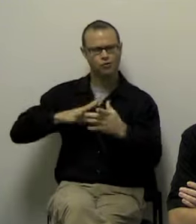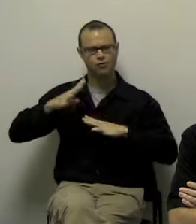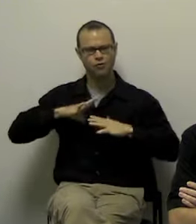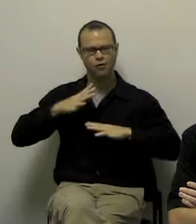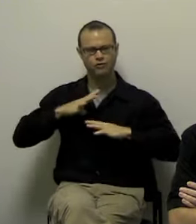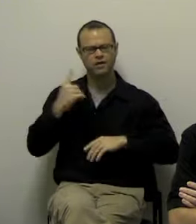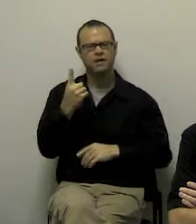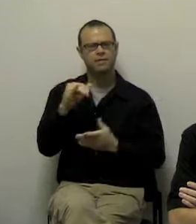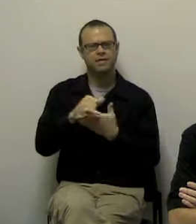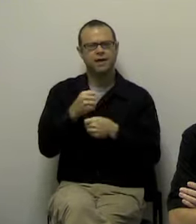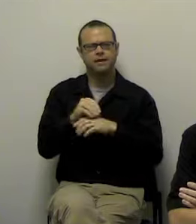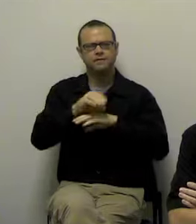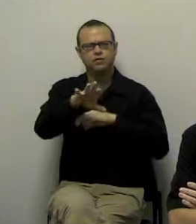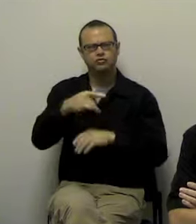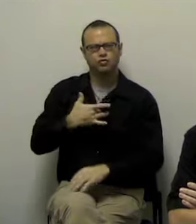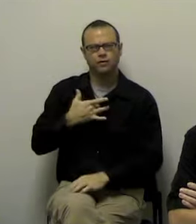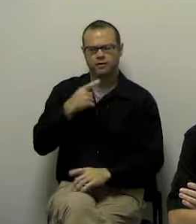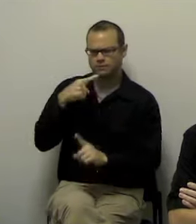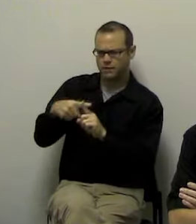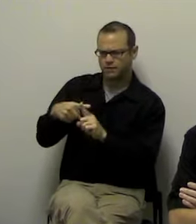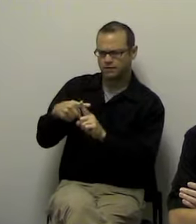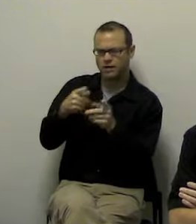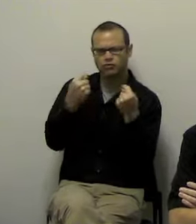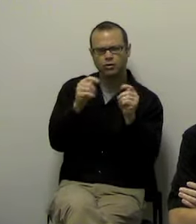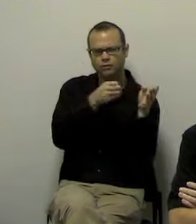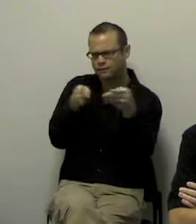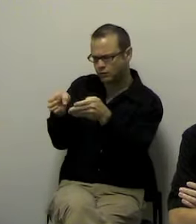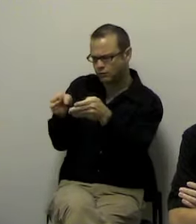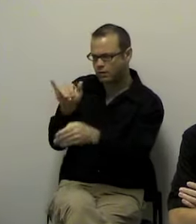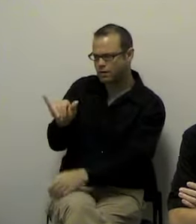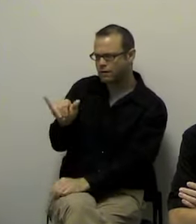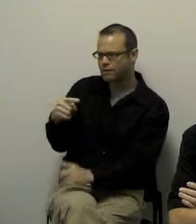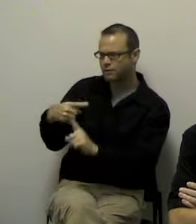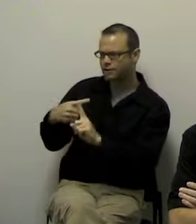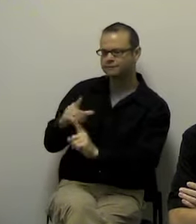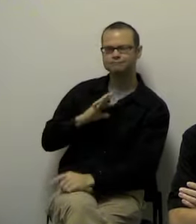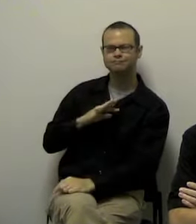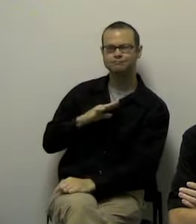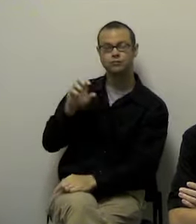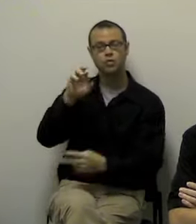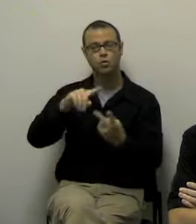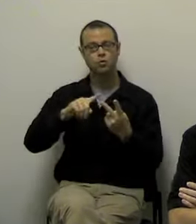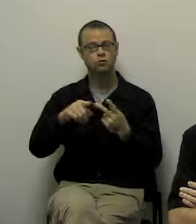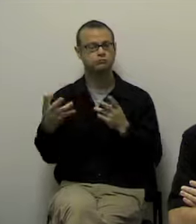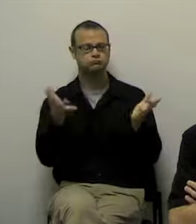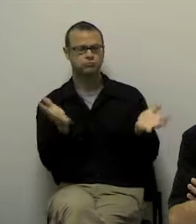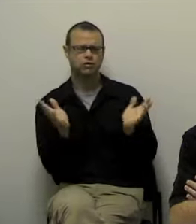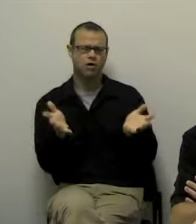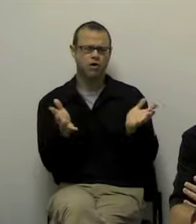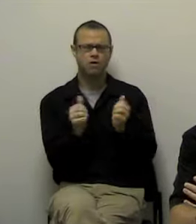something that makes you happy and focus on that. Or if you're talking with someone and they're bringing up negatives